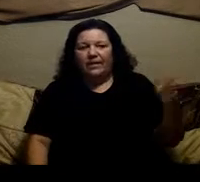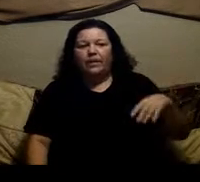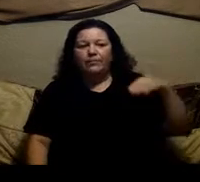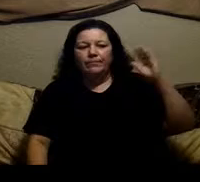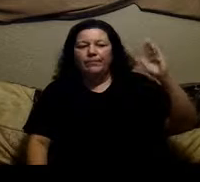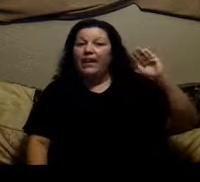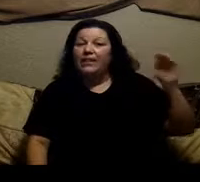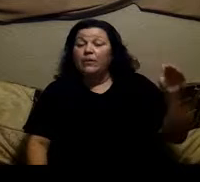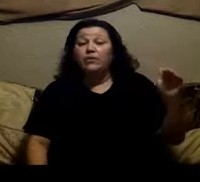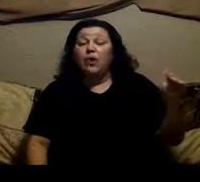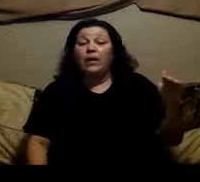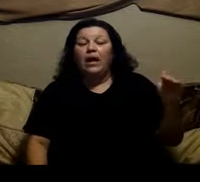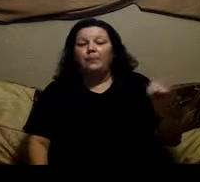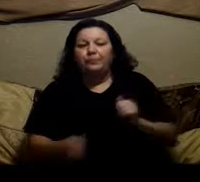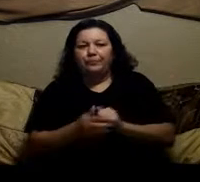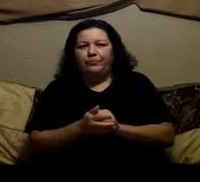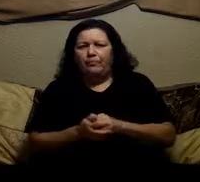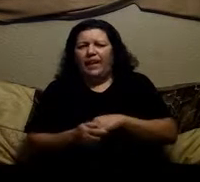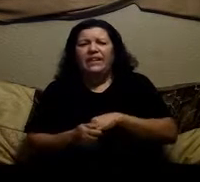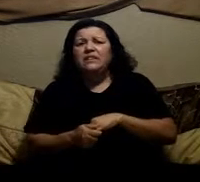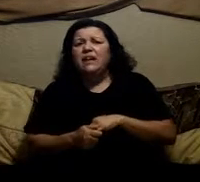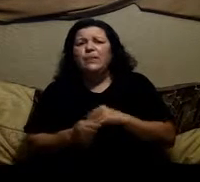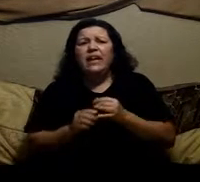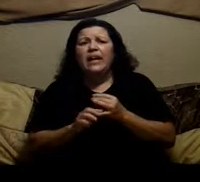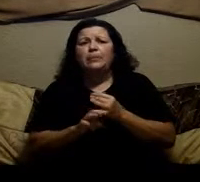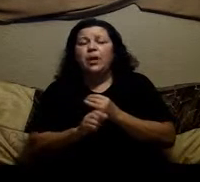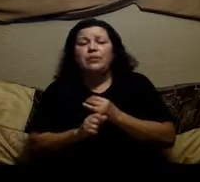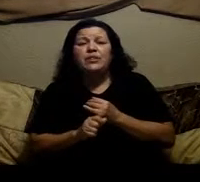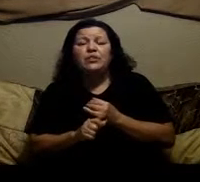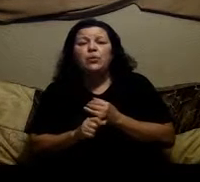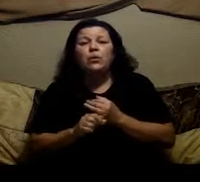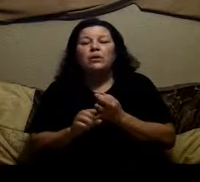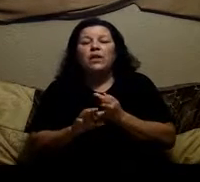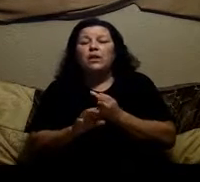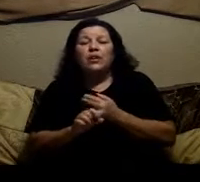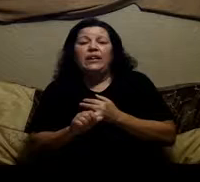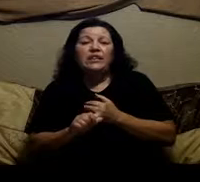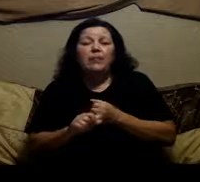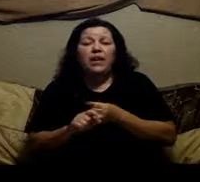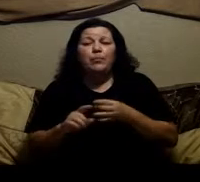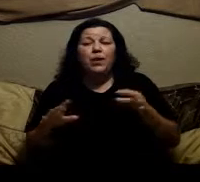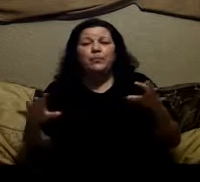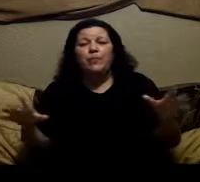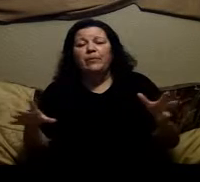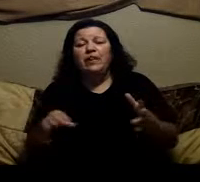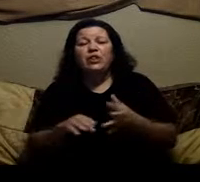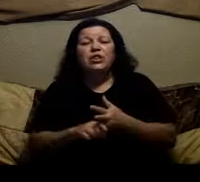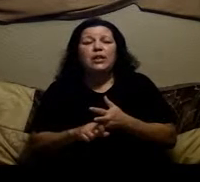that as i was growing up any time that i had problems in school or any time that i had problems with my relationships